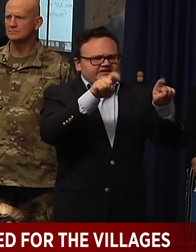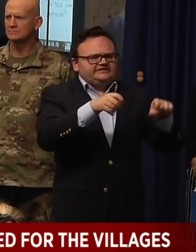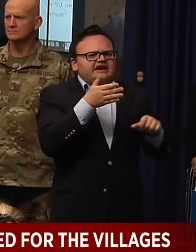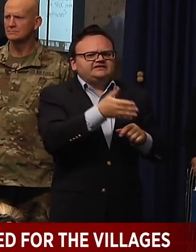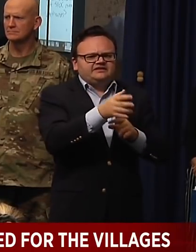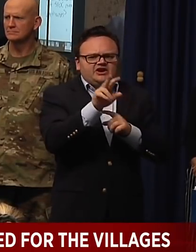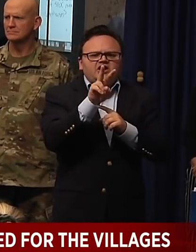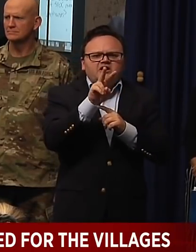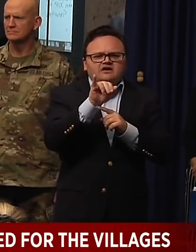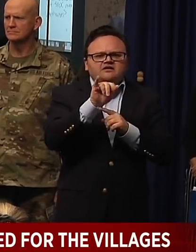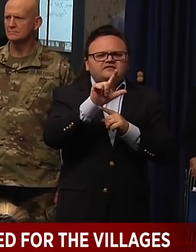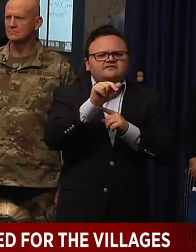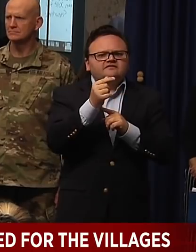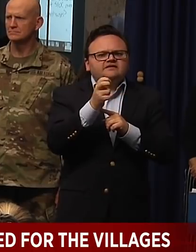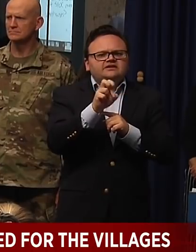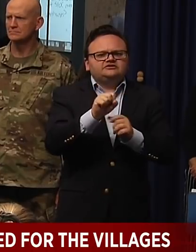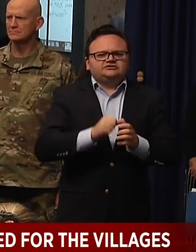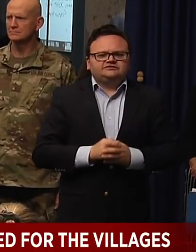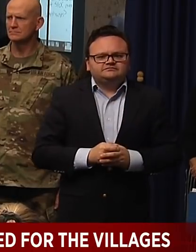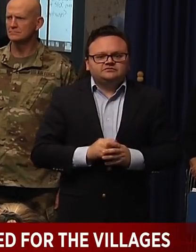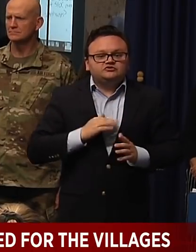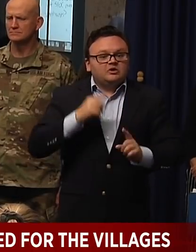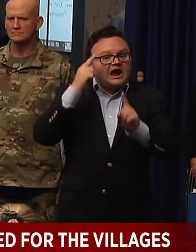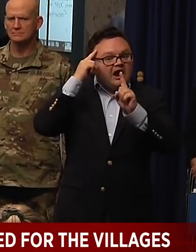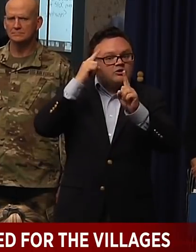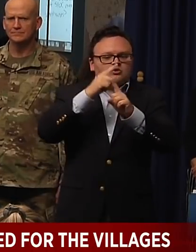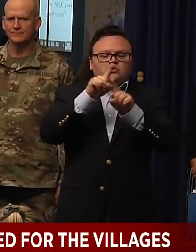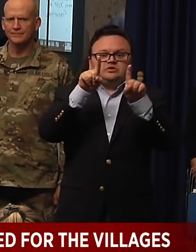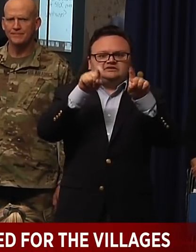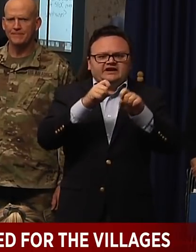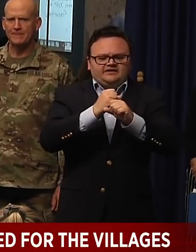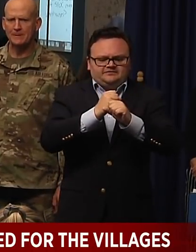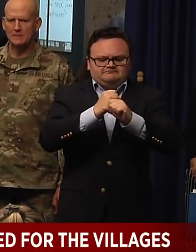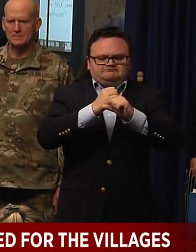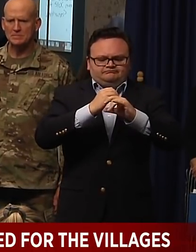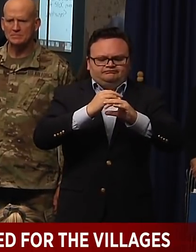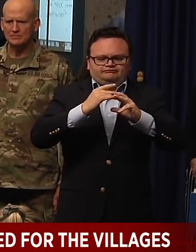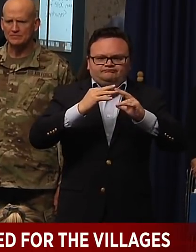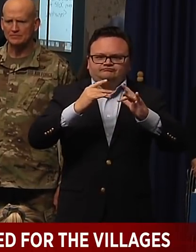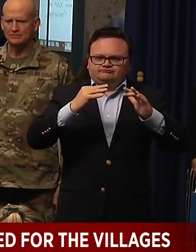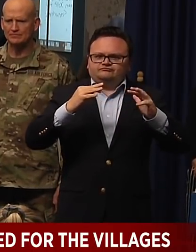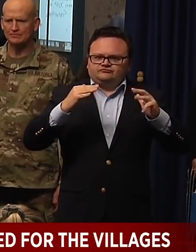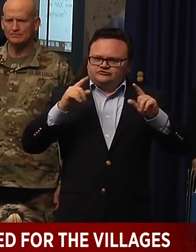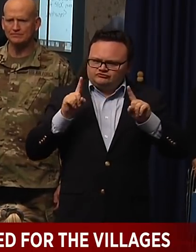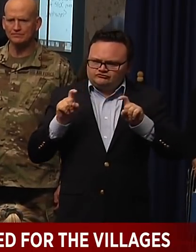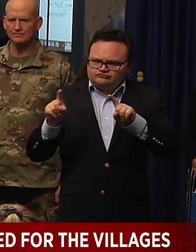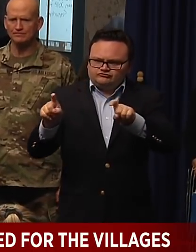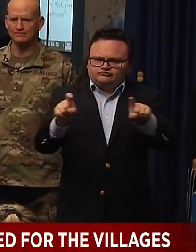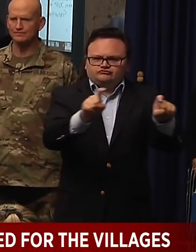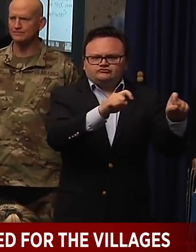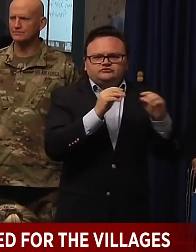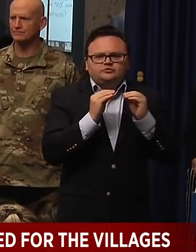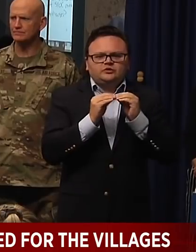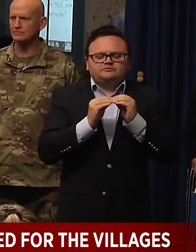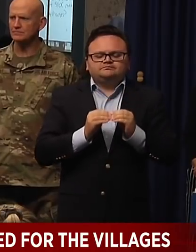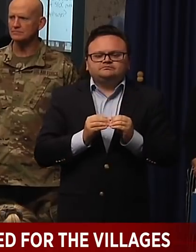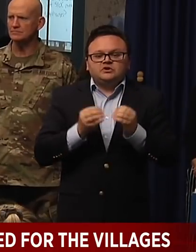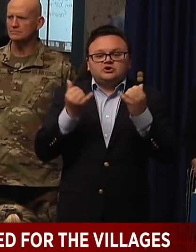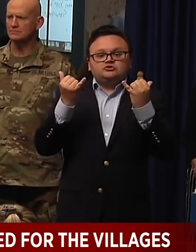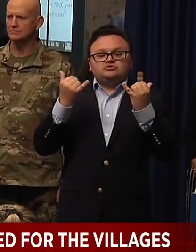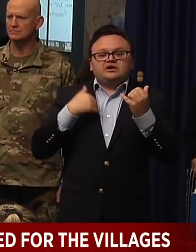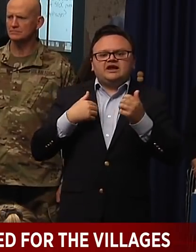priorities of our response. And we're going to continue to do it. I put out a number of different executive orders today.